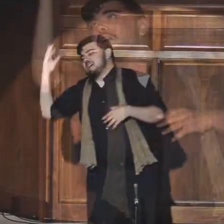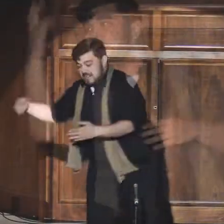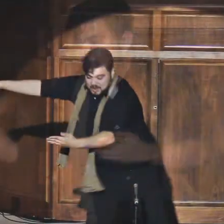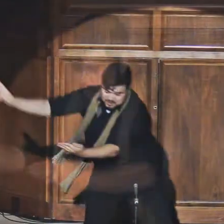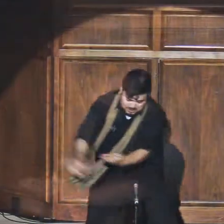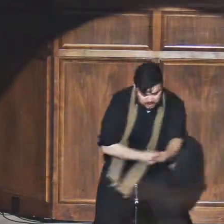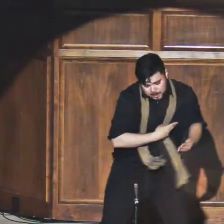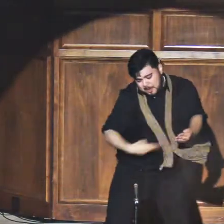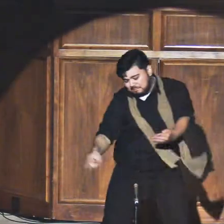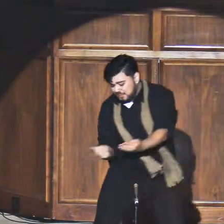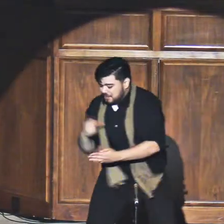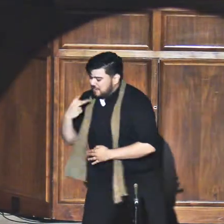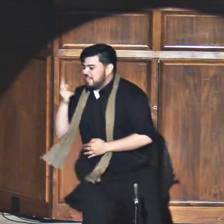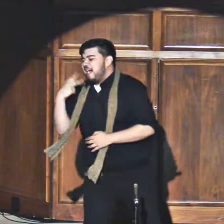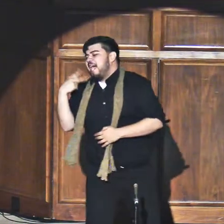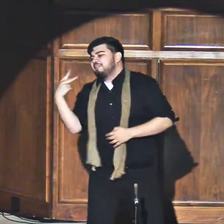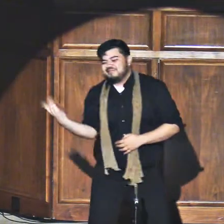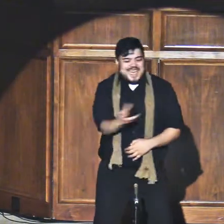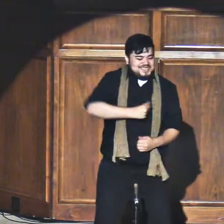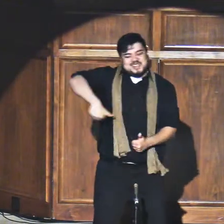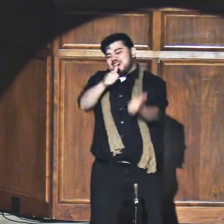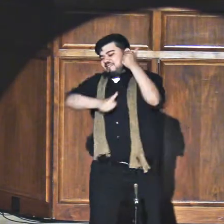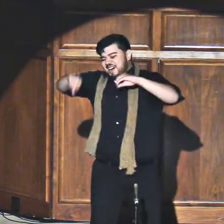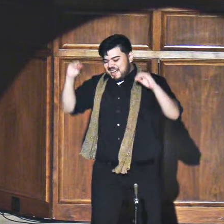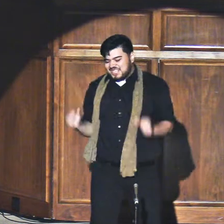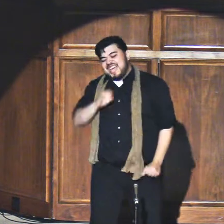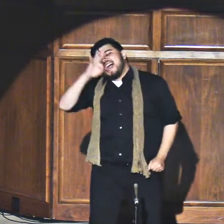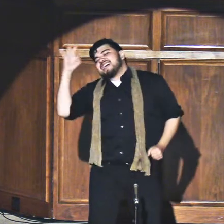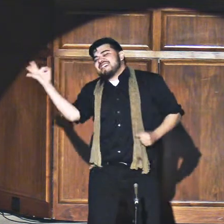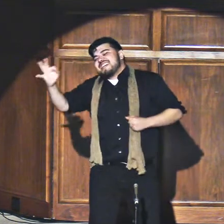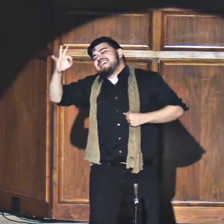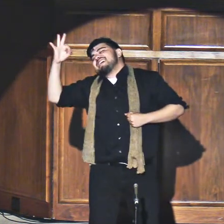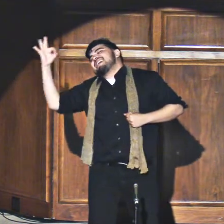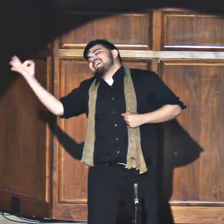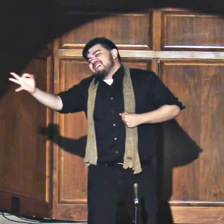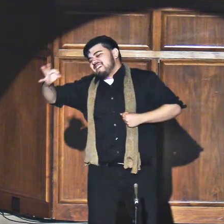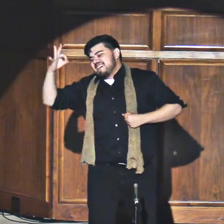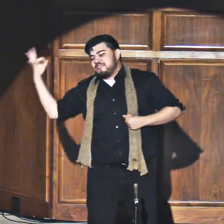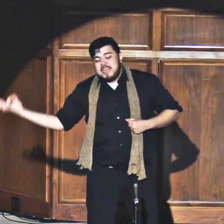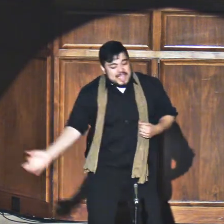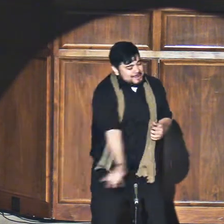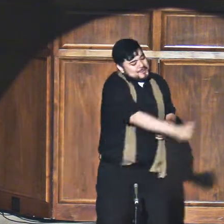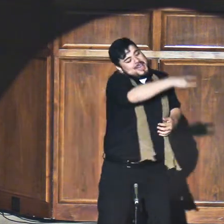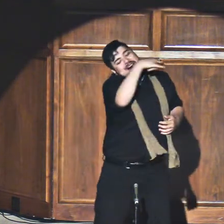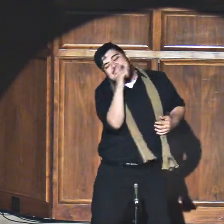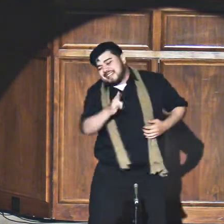Oma Kulatom and Oma Sherryu Came floating